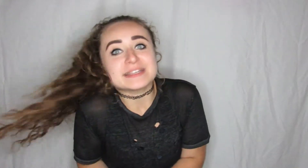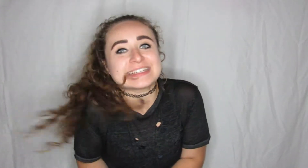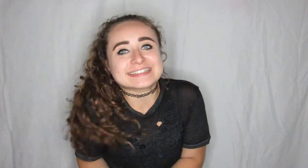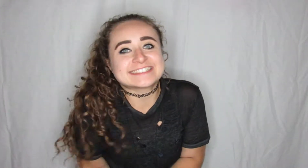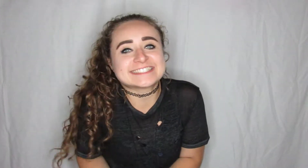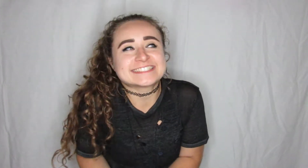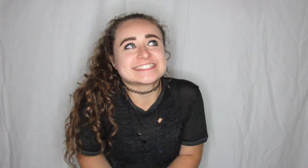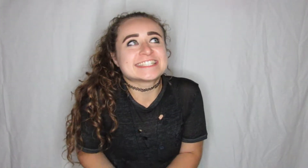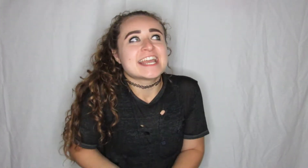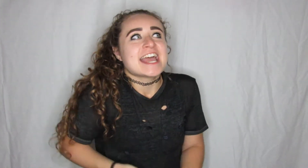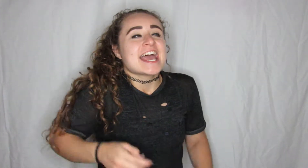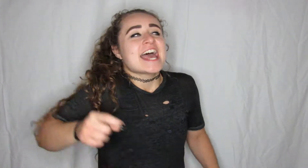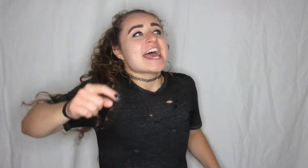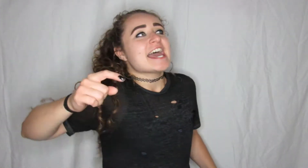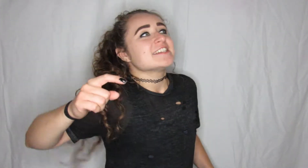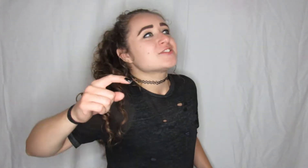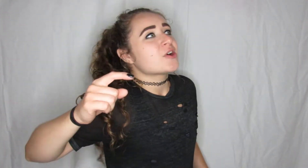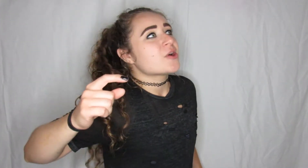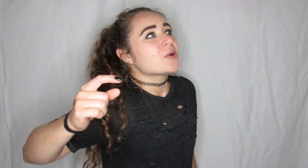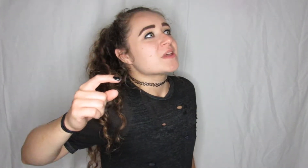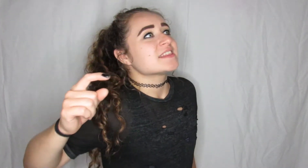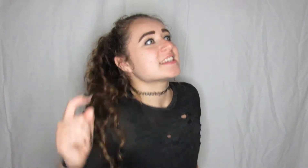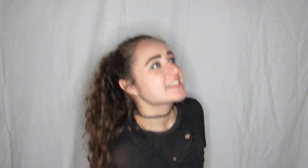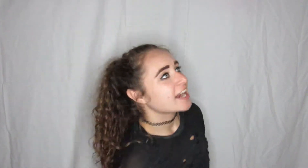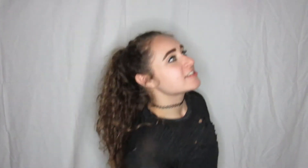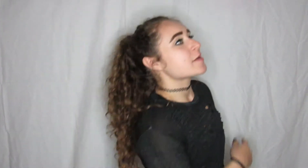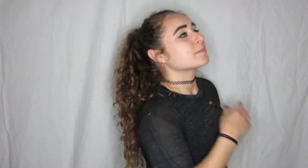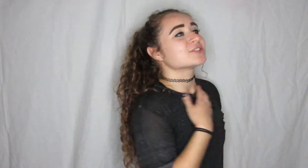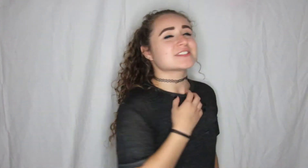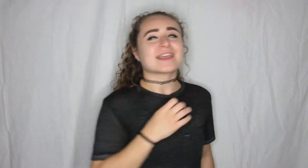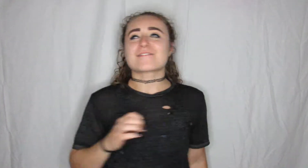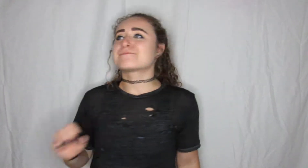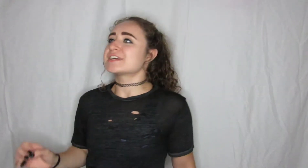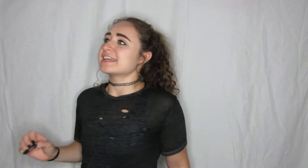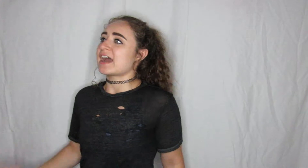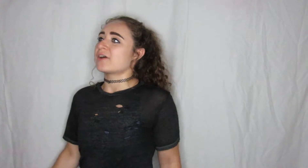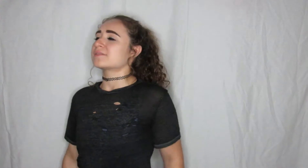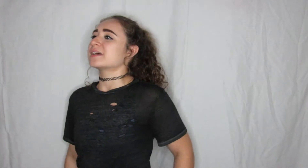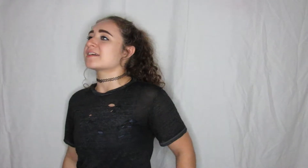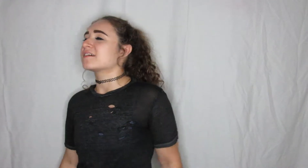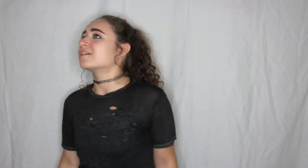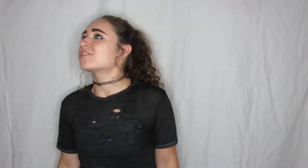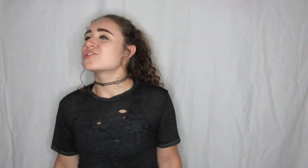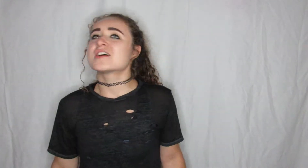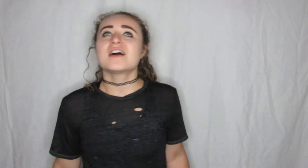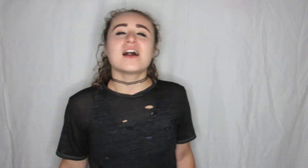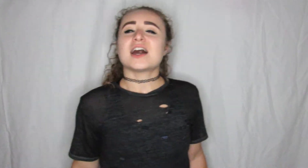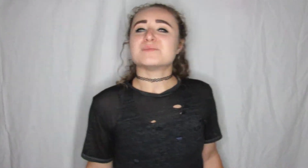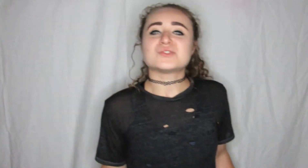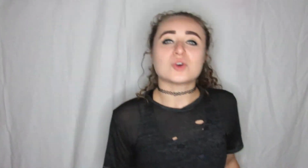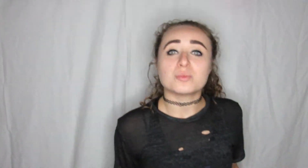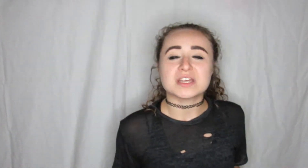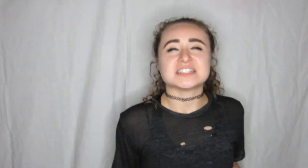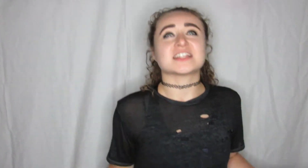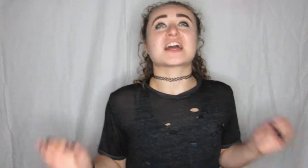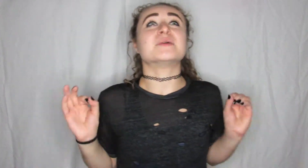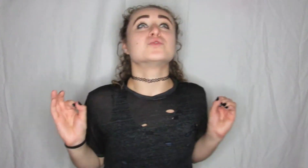and so the entire time I'm just like freaking out and I'm like I'm so pissed like I'm